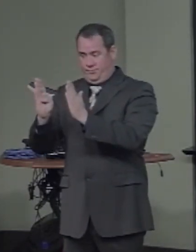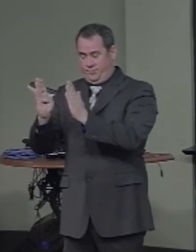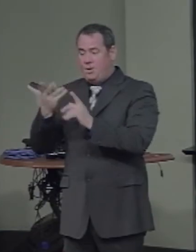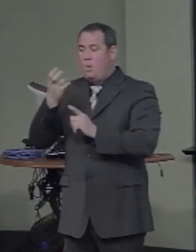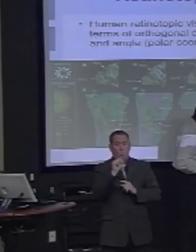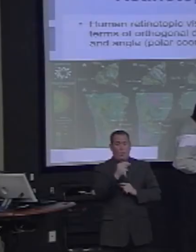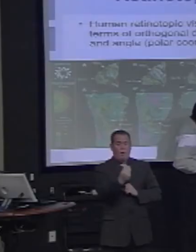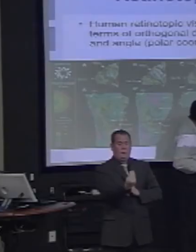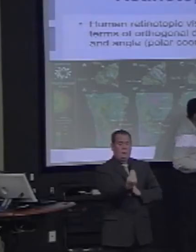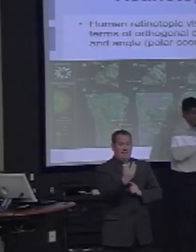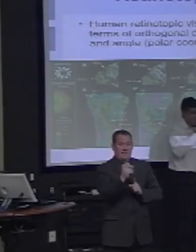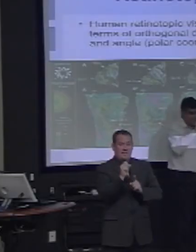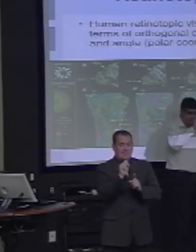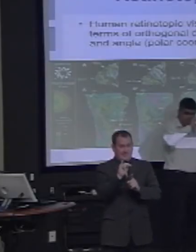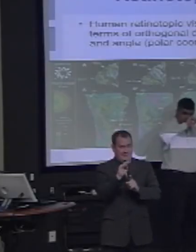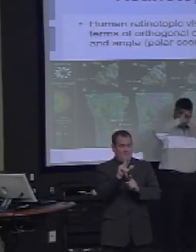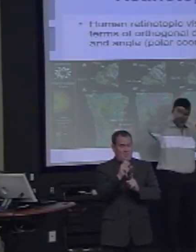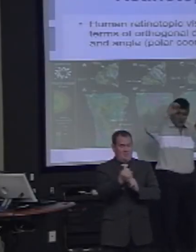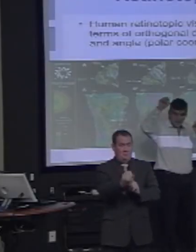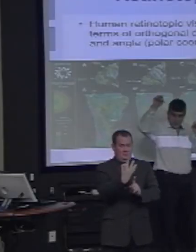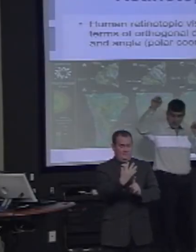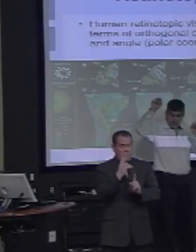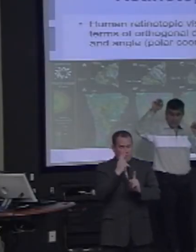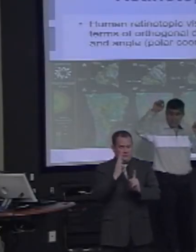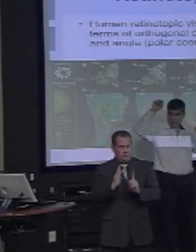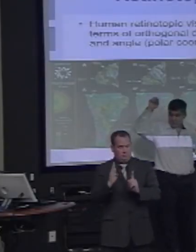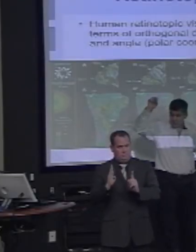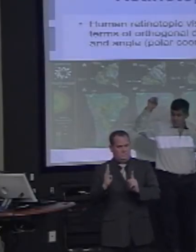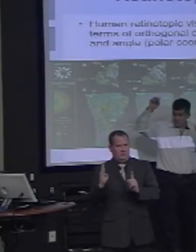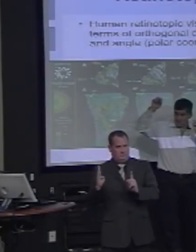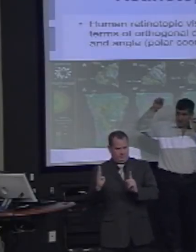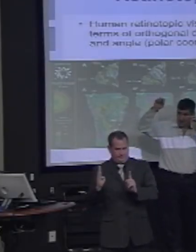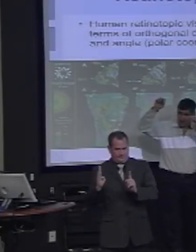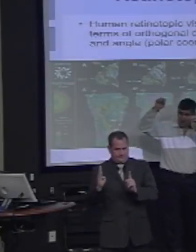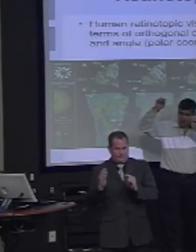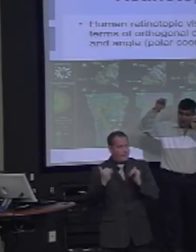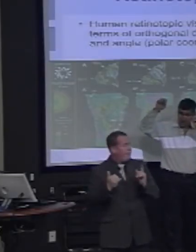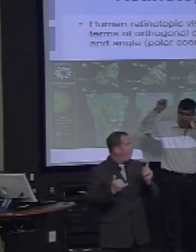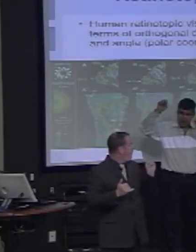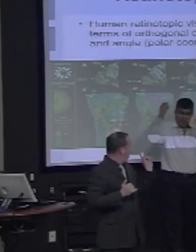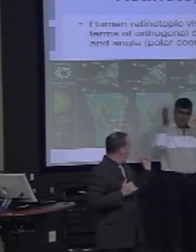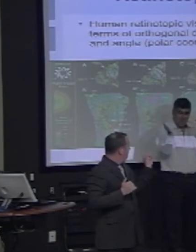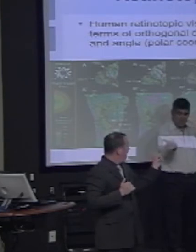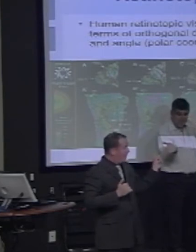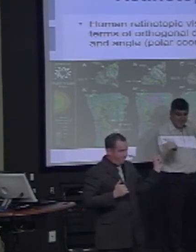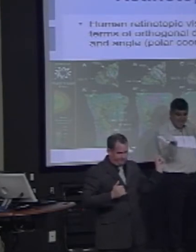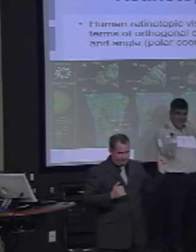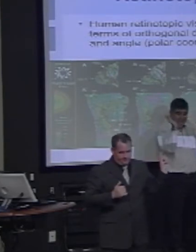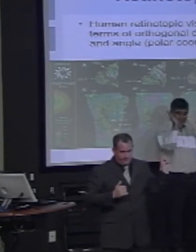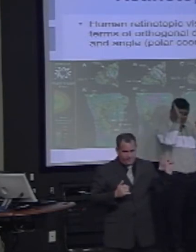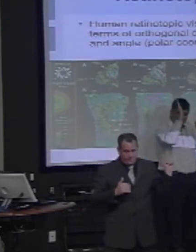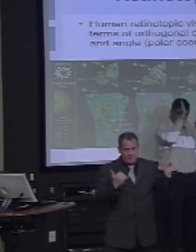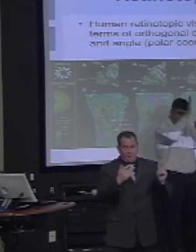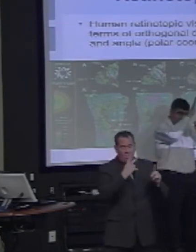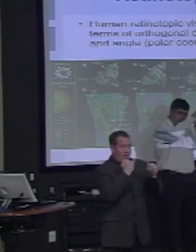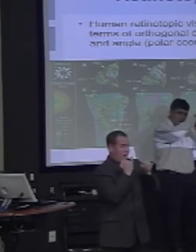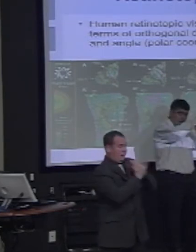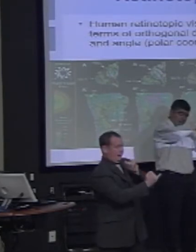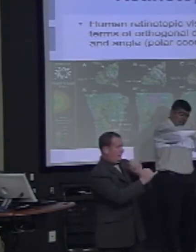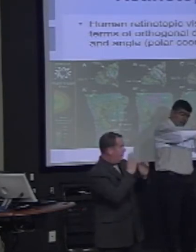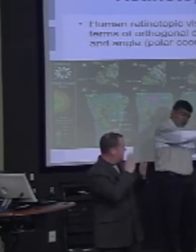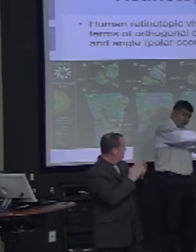responses that differ not in eccentricity, not in distance from the central vision, but in the angle